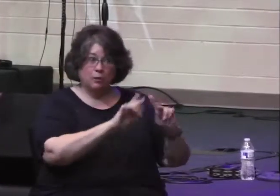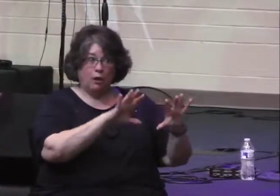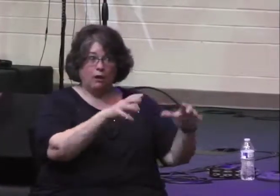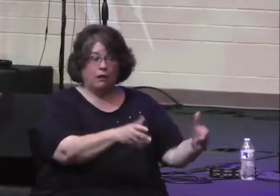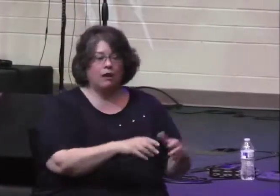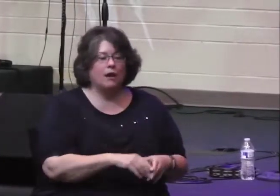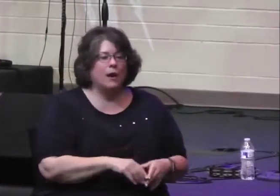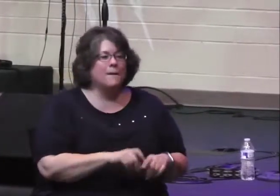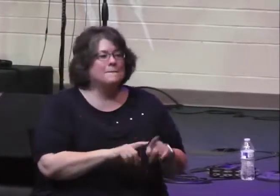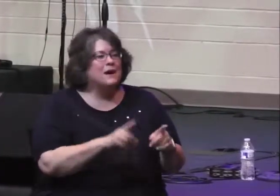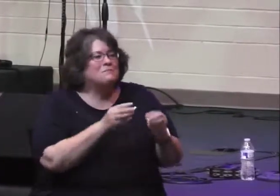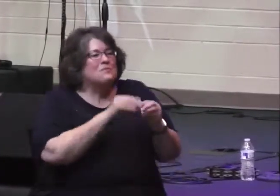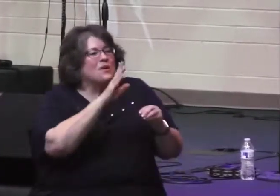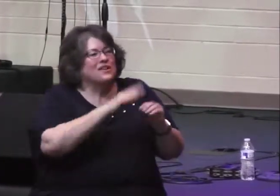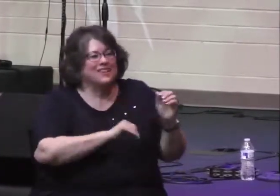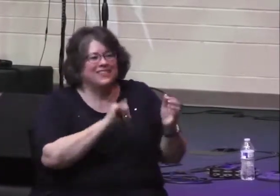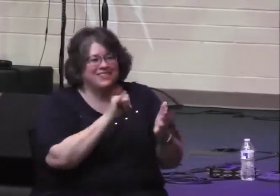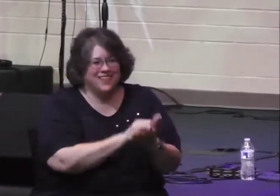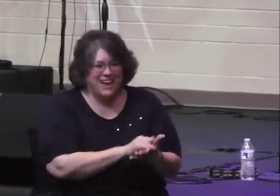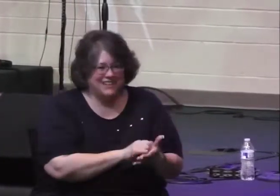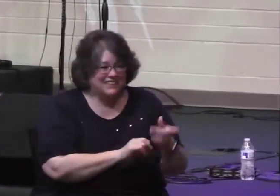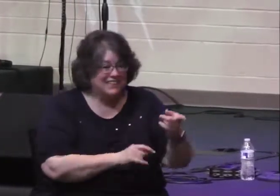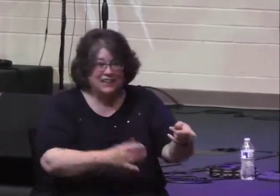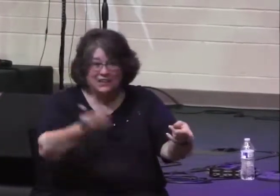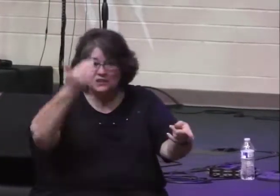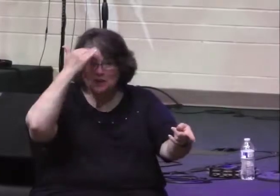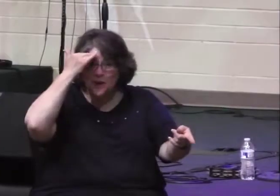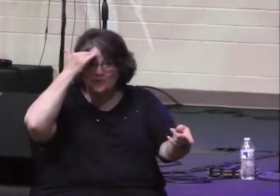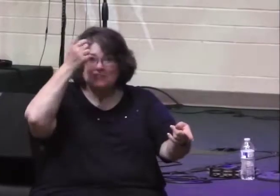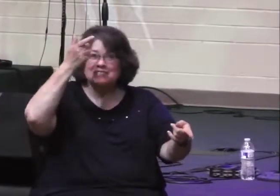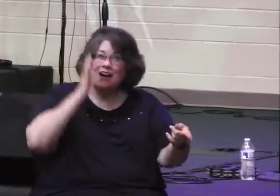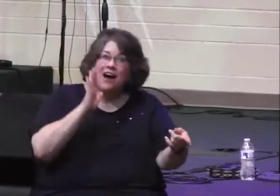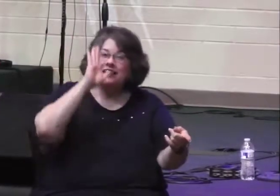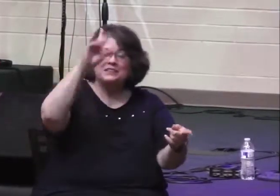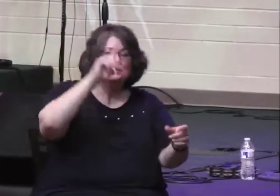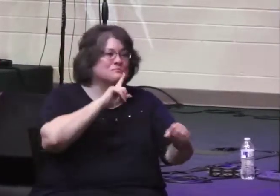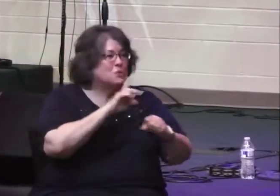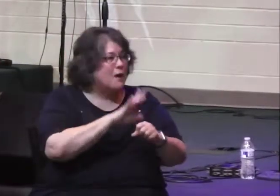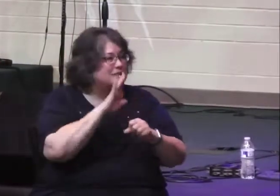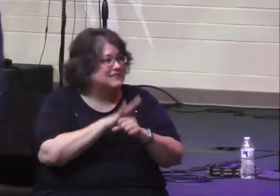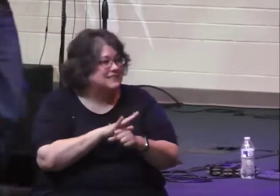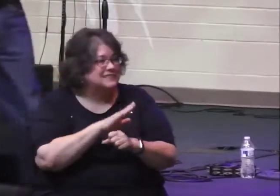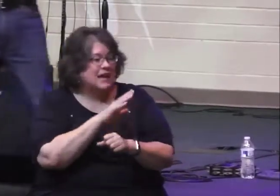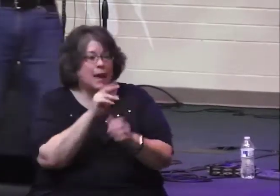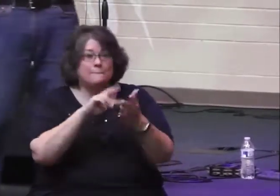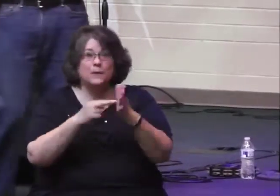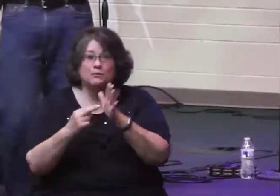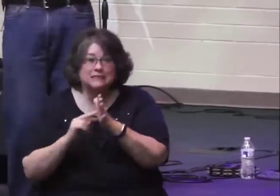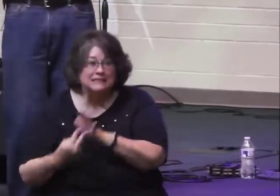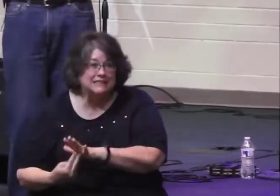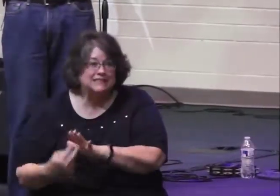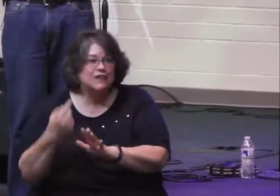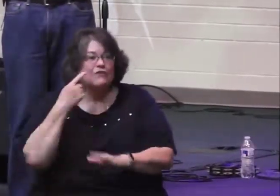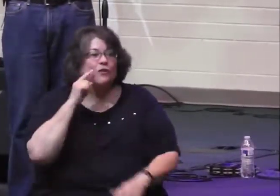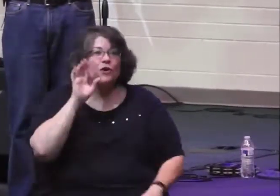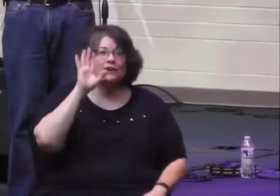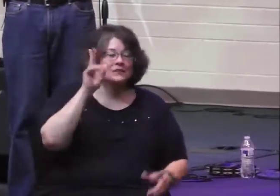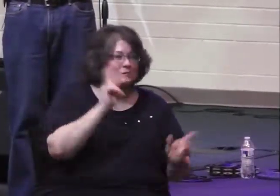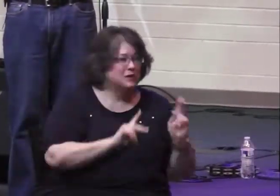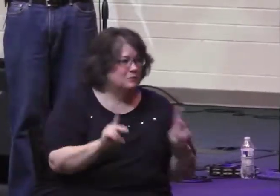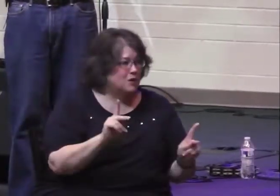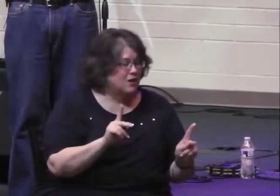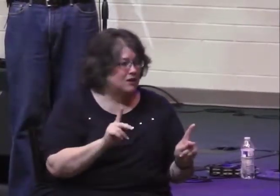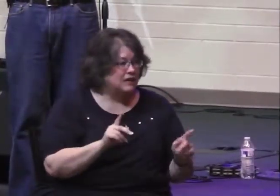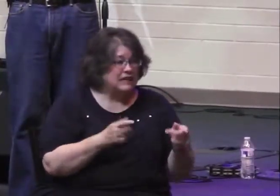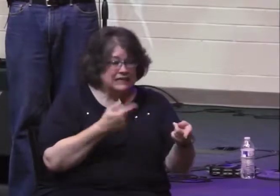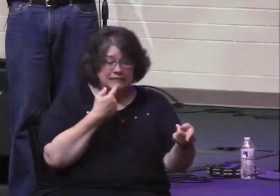But more than that, he is familiar with God's promises and purposes for his people. And this is what he appeals